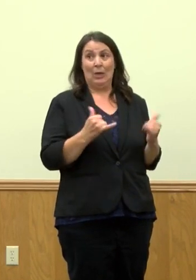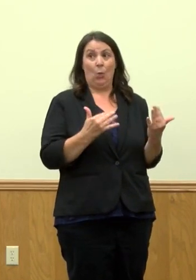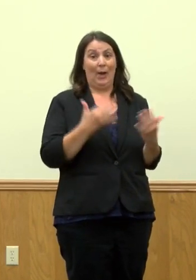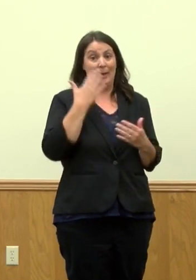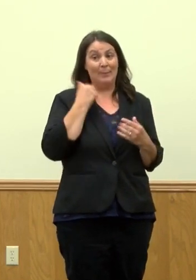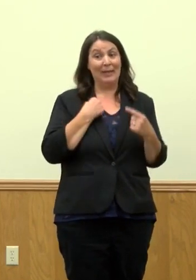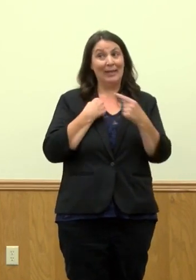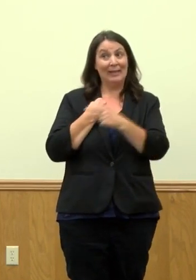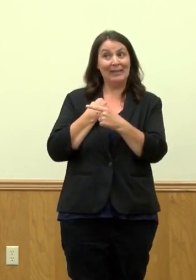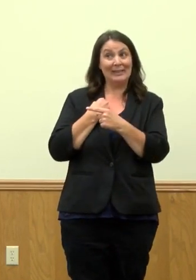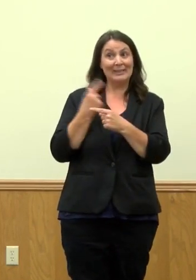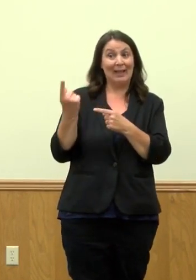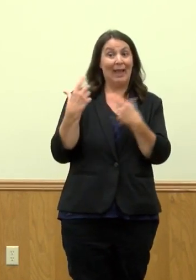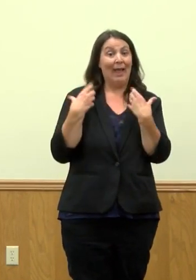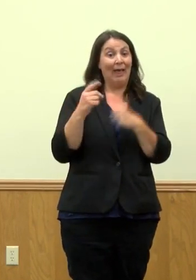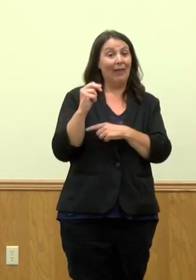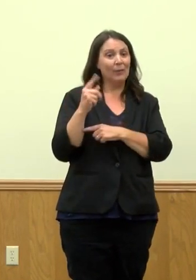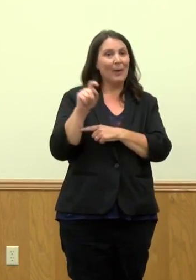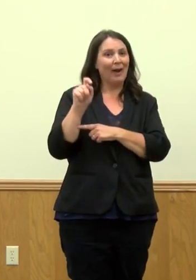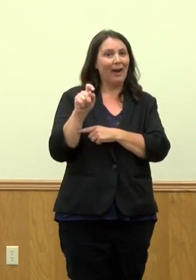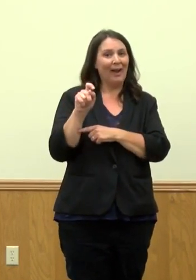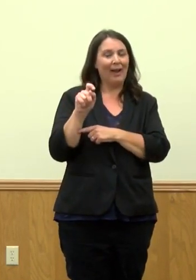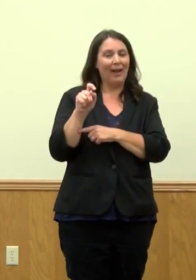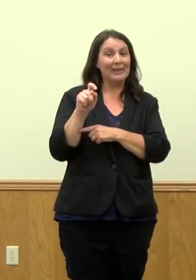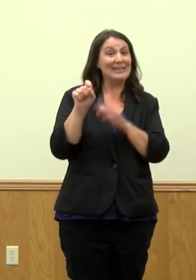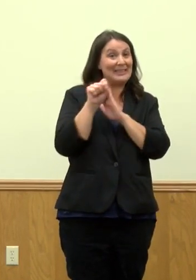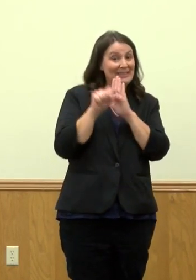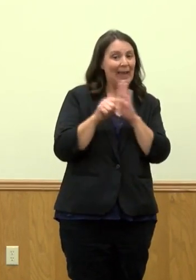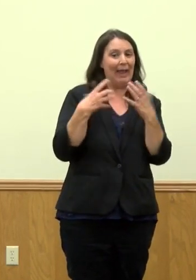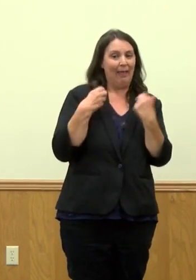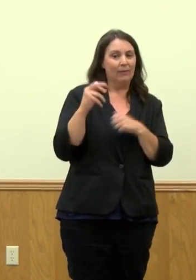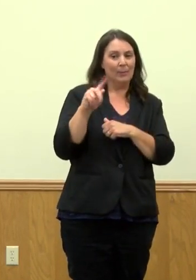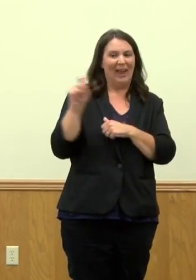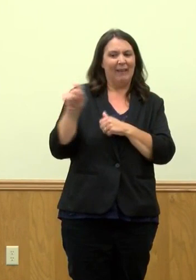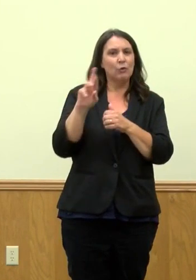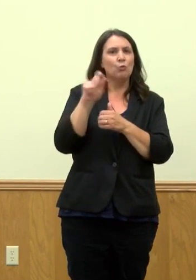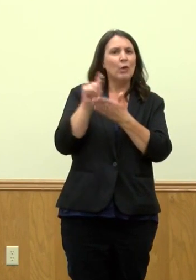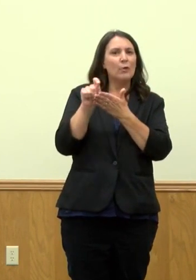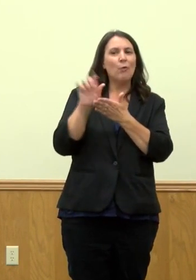code on that, computer code at least, and so we can try to pull that data later on.